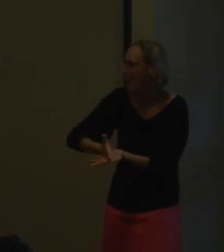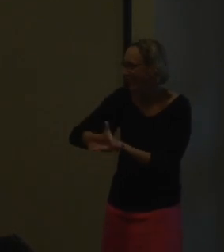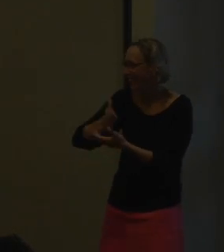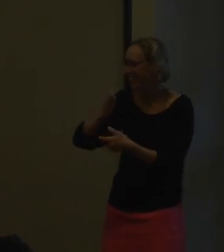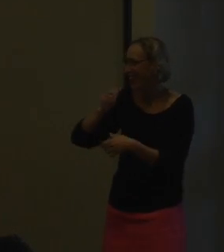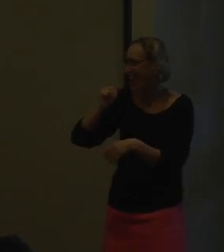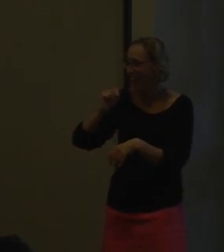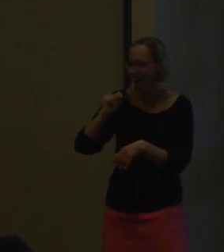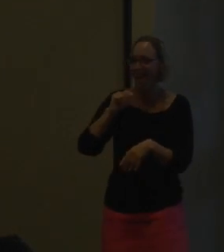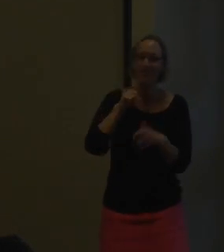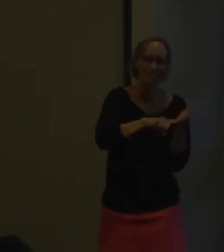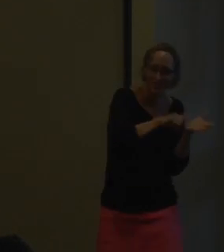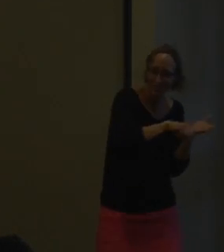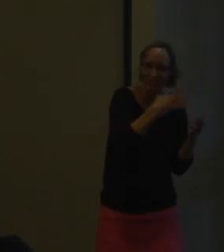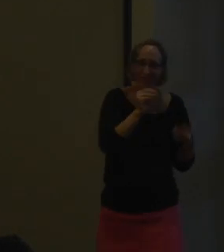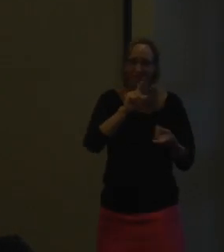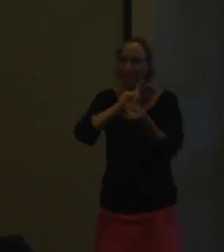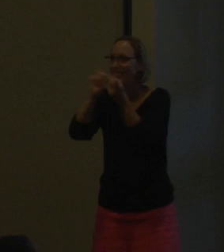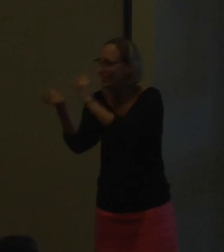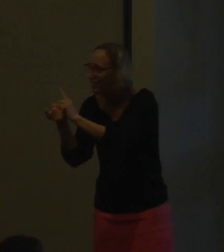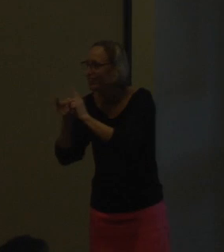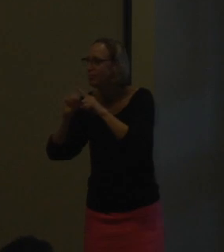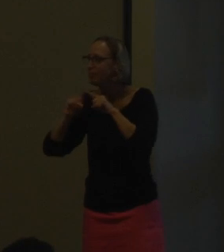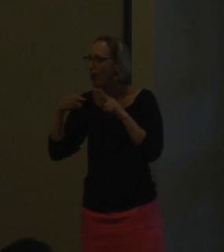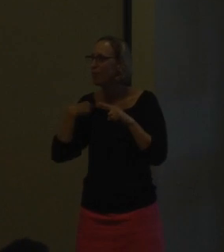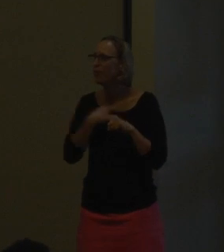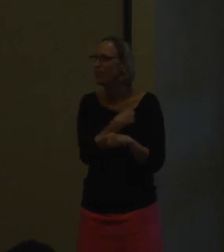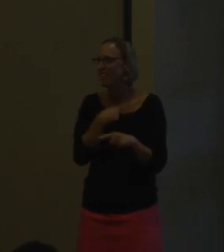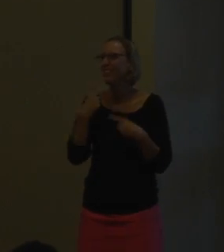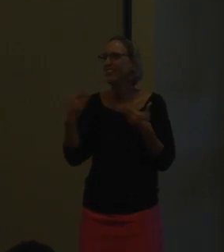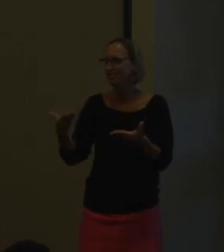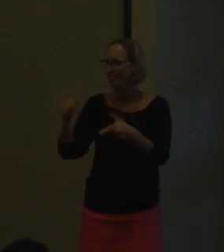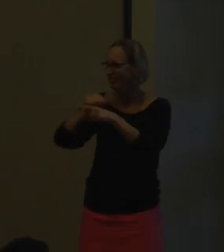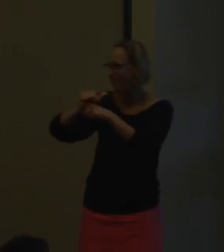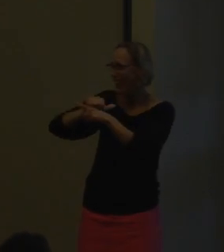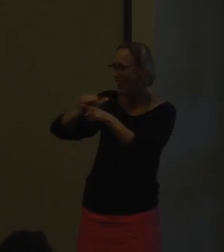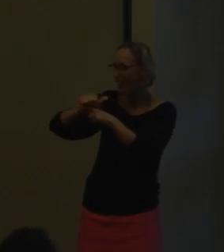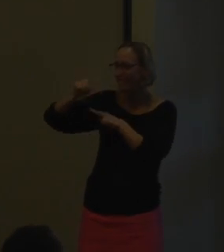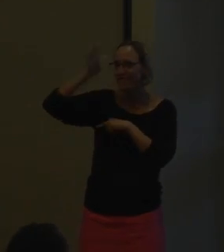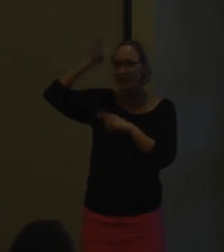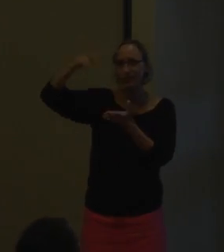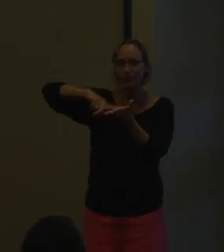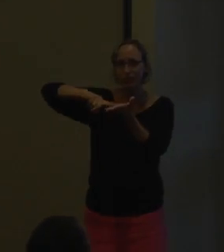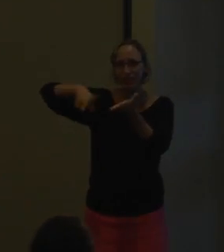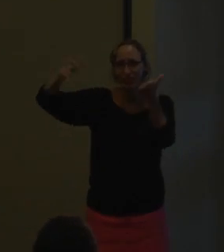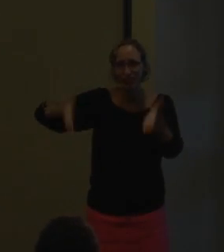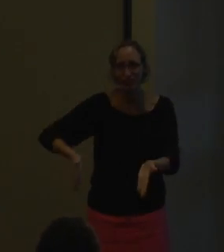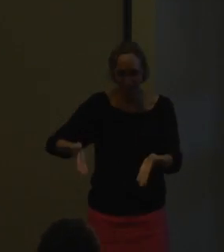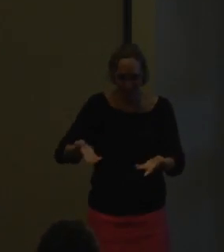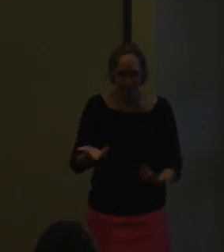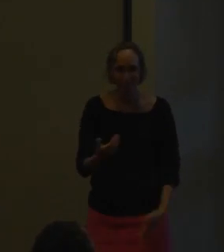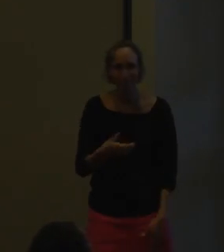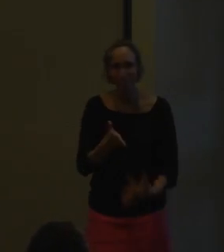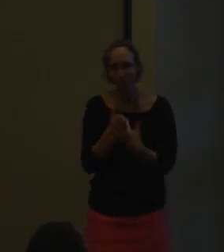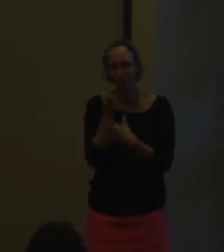We also are not going to stop just at the research and the translation. But we are actually training future researchers